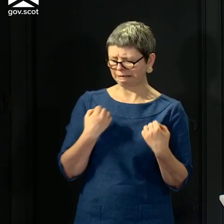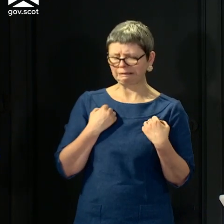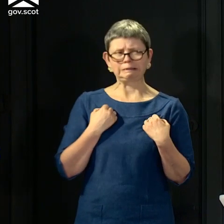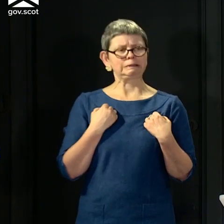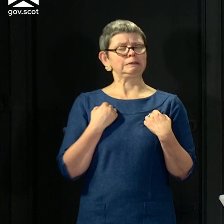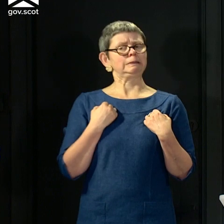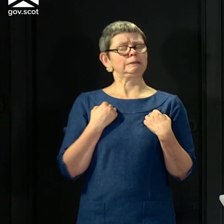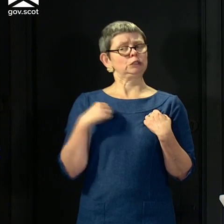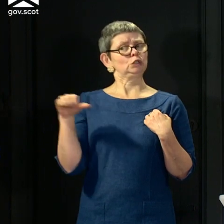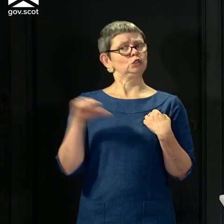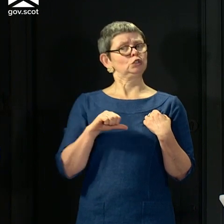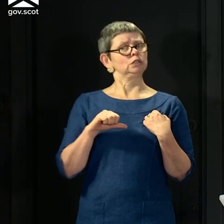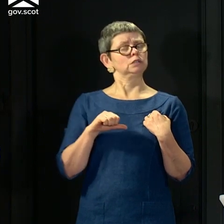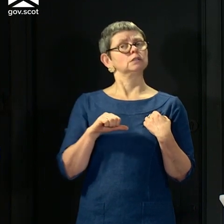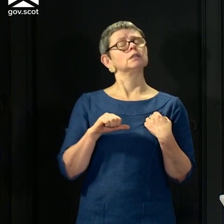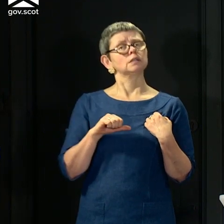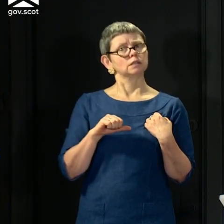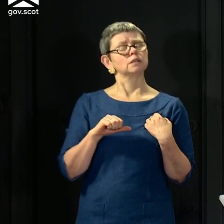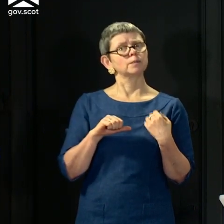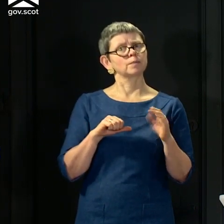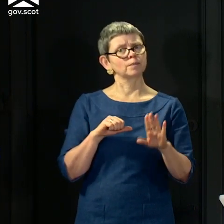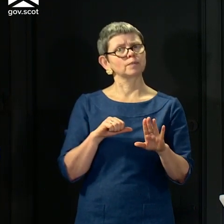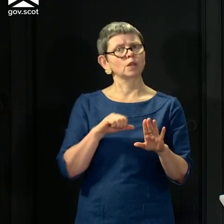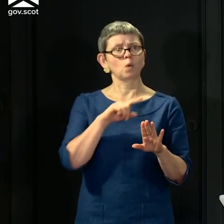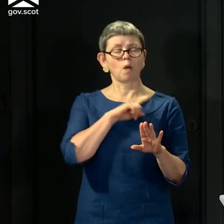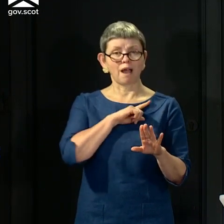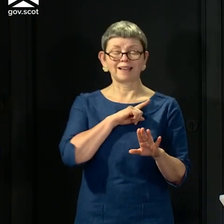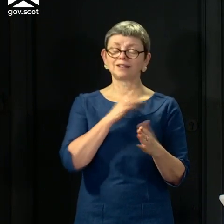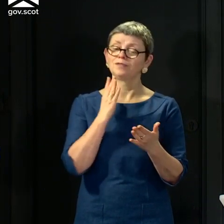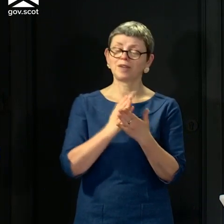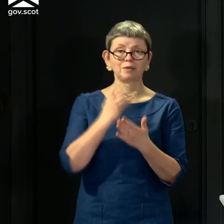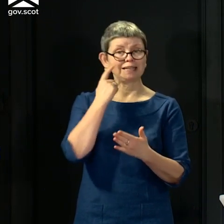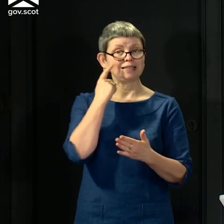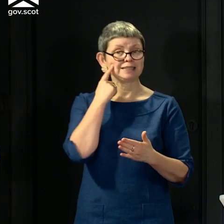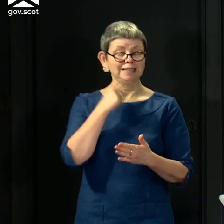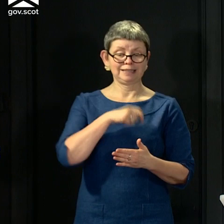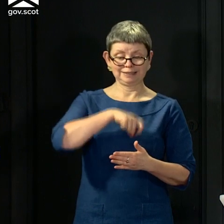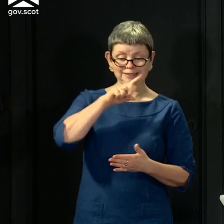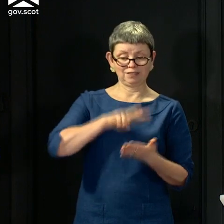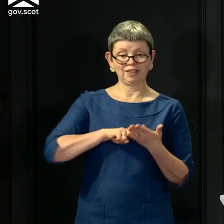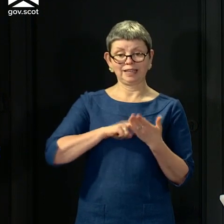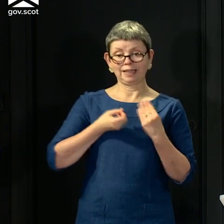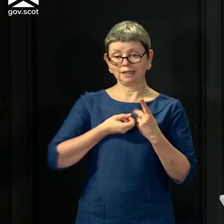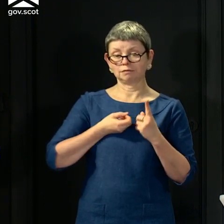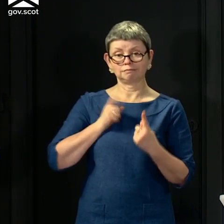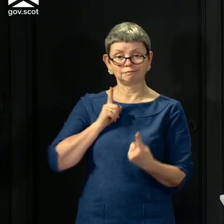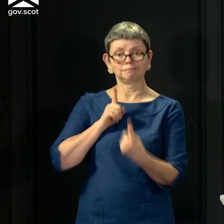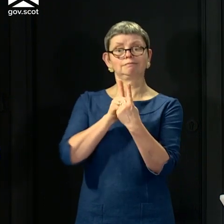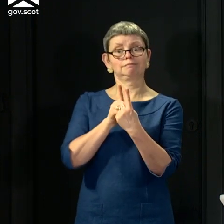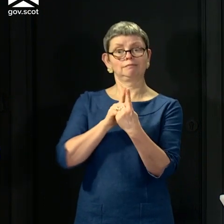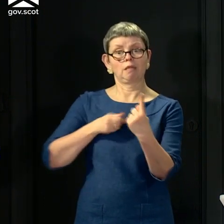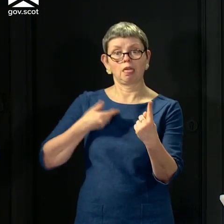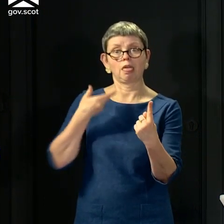to pull that back into line. Because remember what we've been talking about, the bridges the virus needs to hop across. Make sure you're not creating